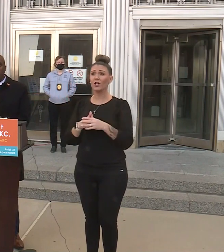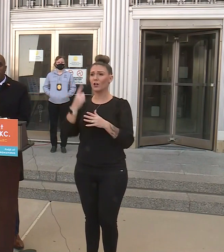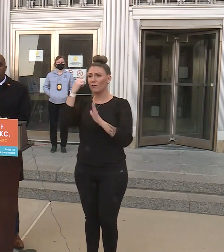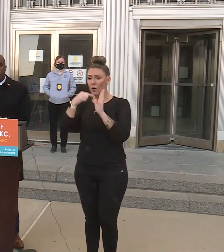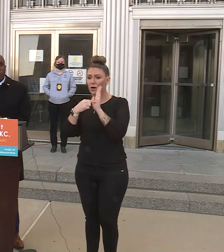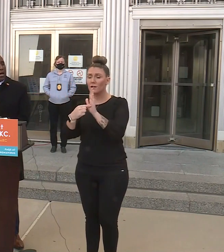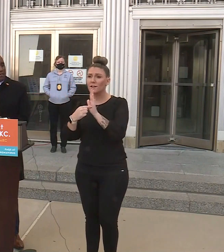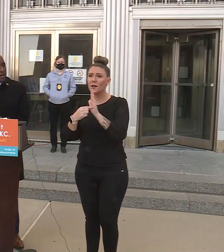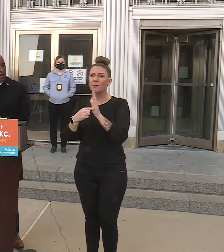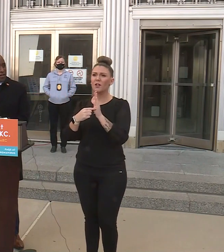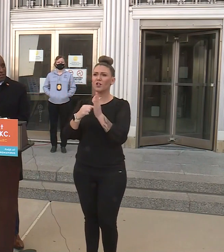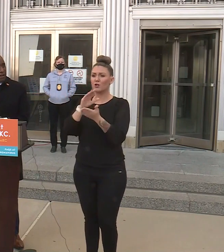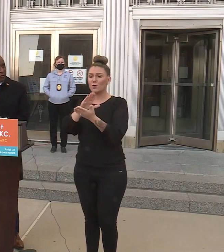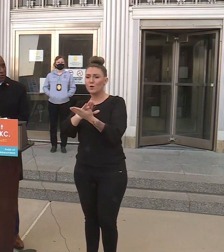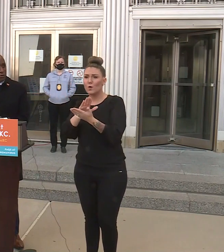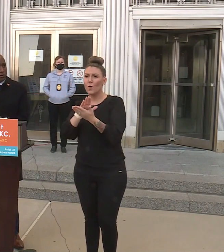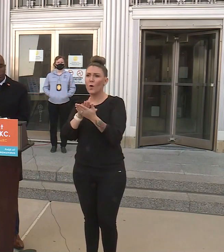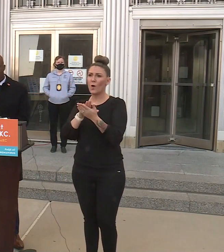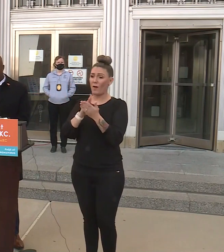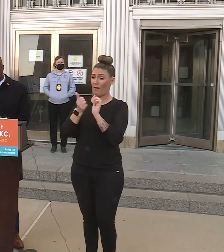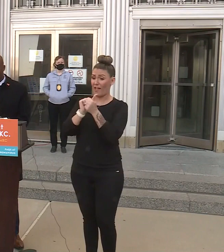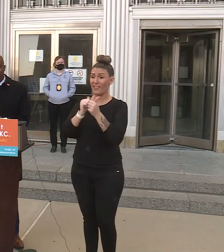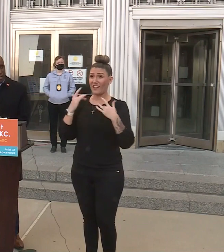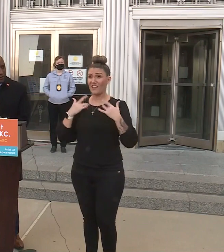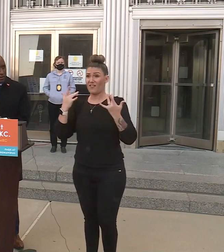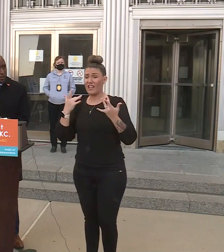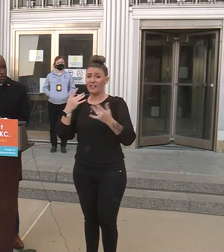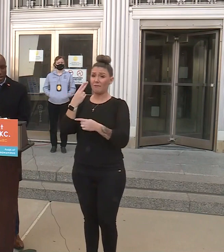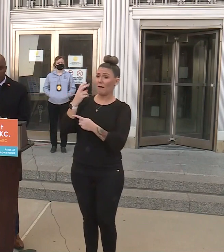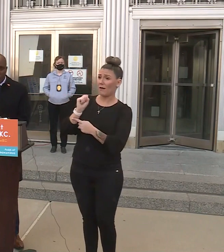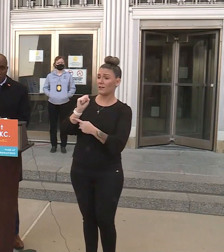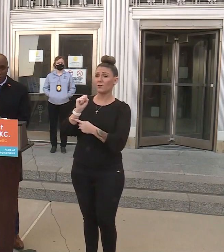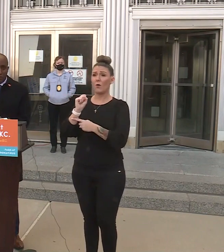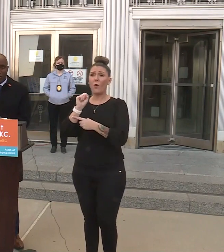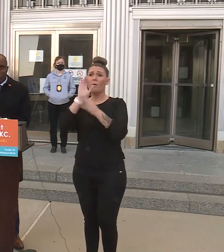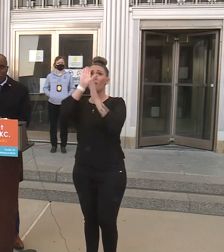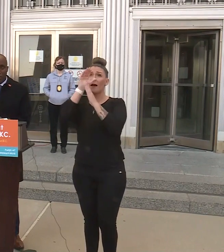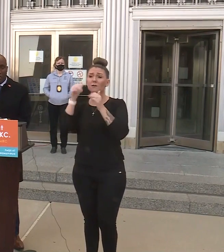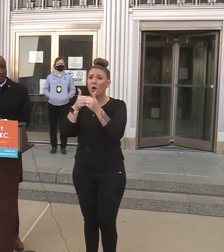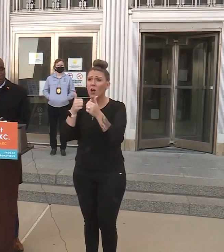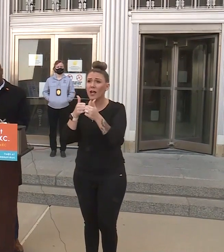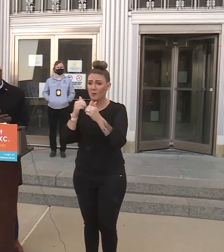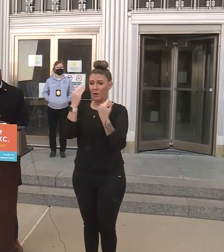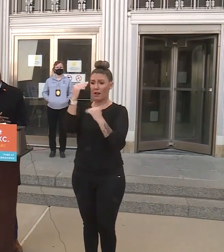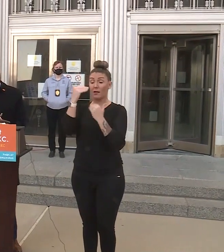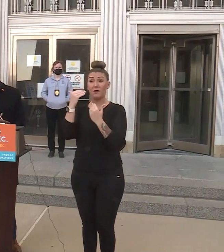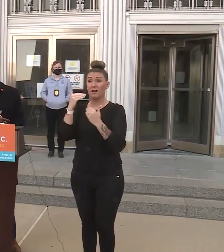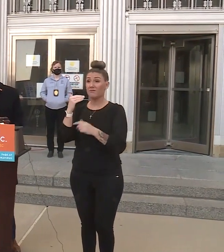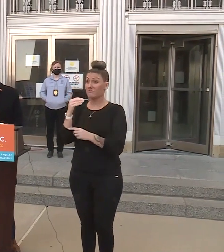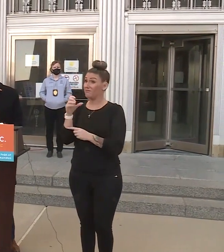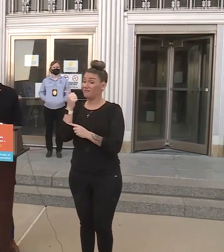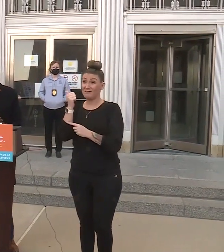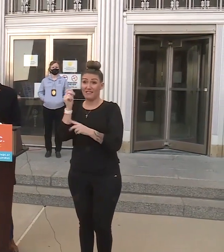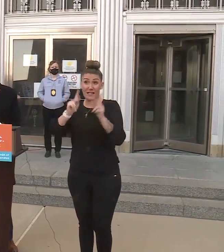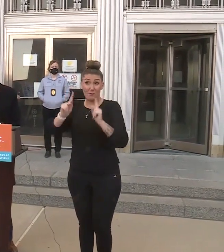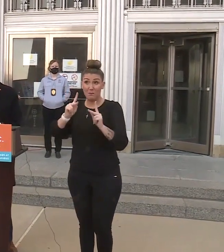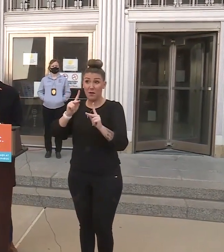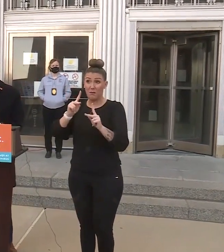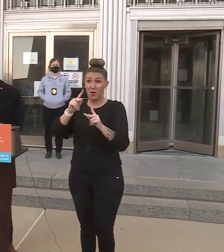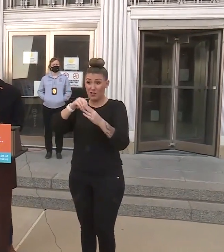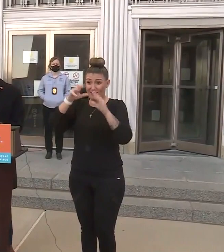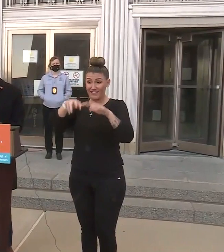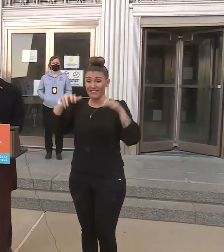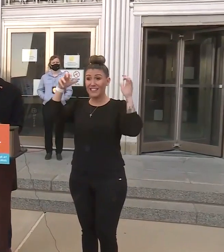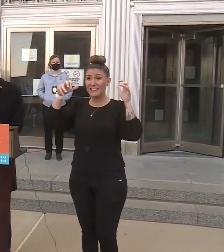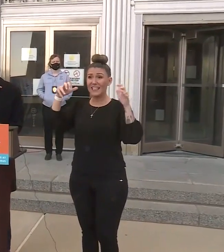for example, school athletic events after school, high school basketball games would be the sort of thing that would be limited to 10 folks in the stands